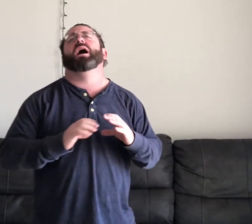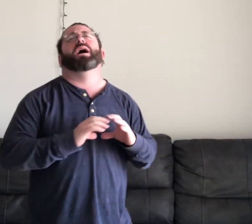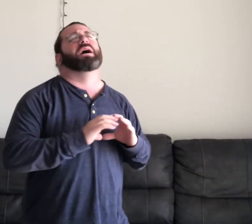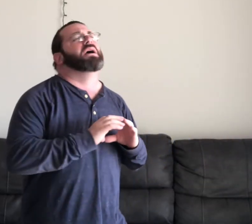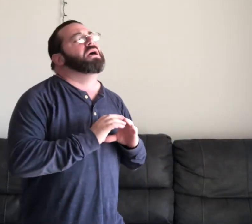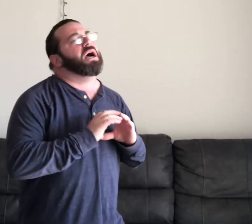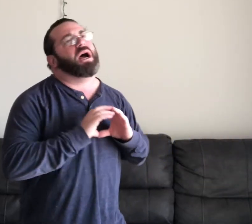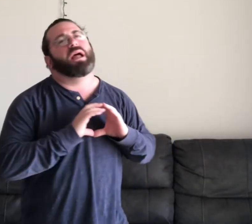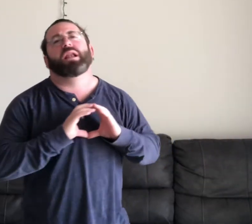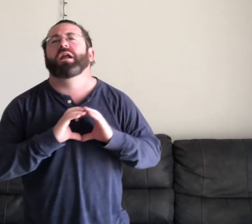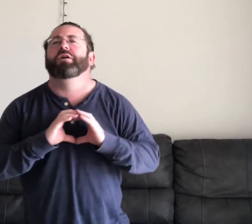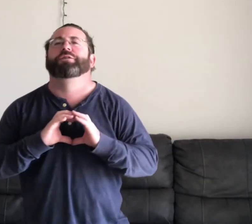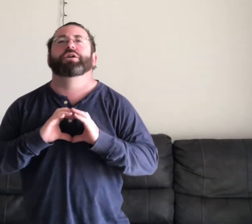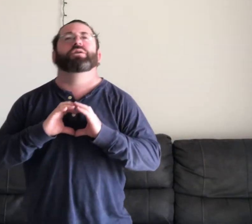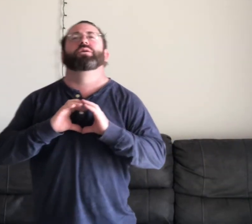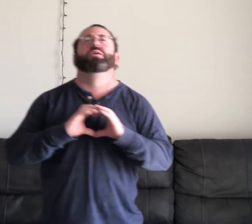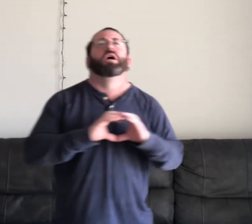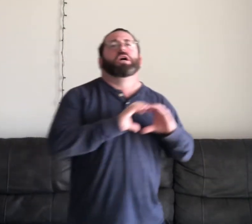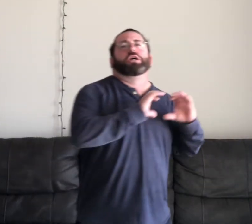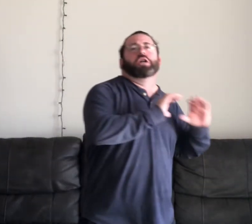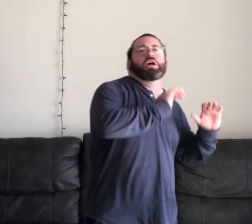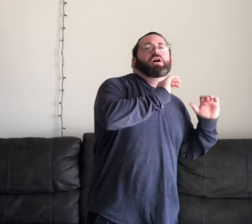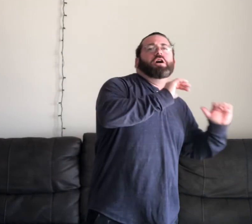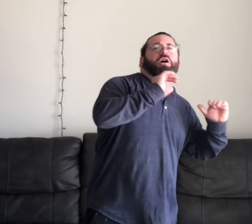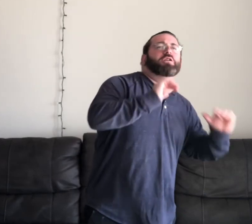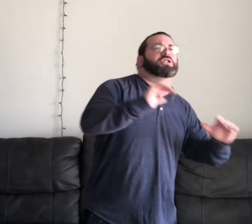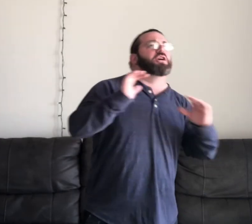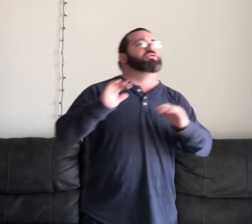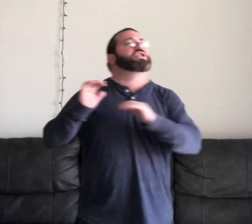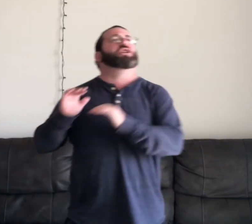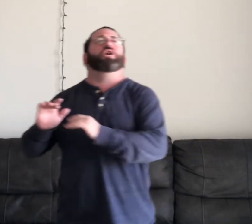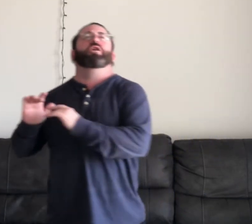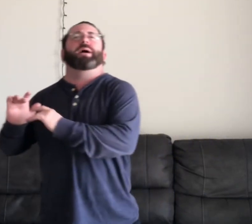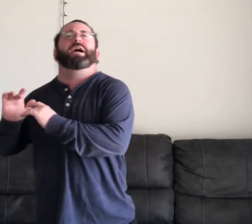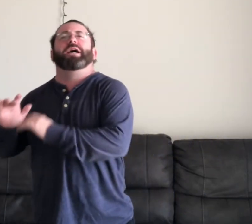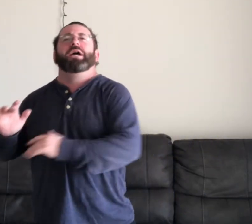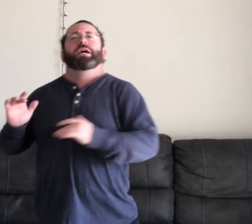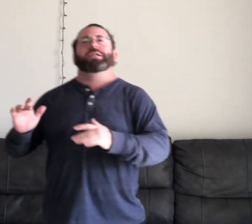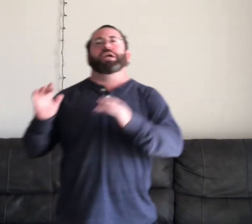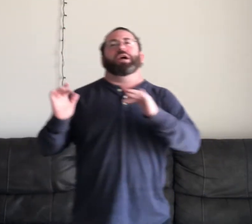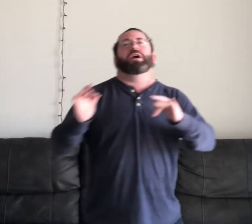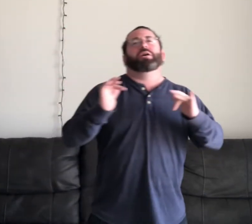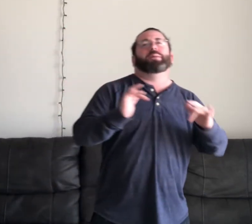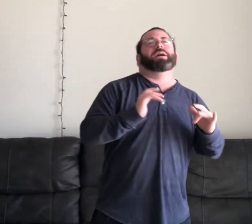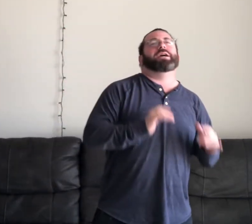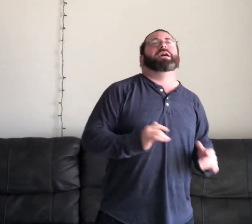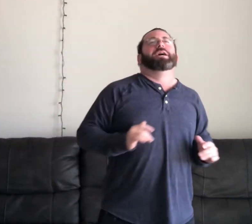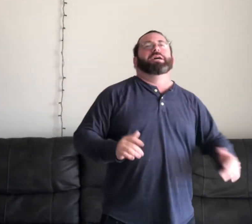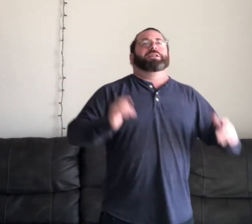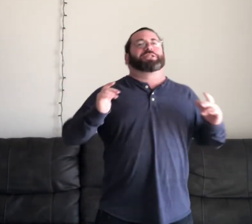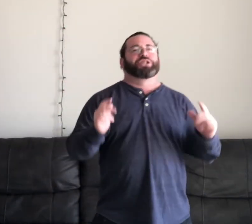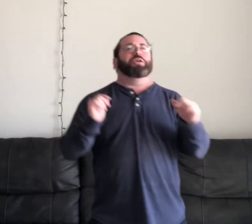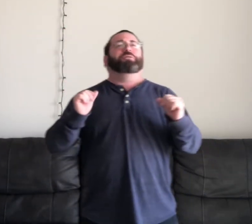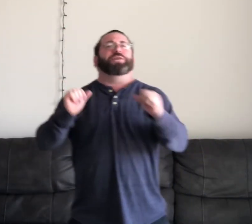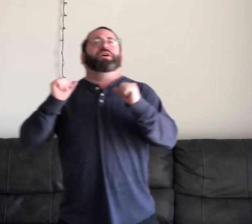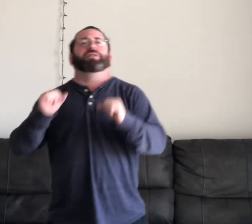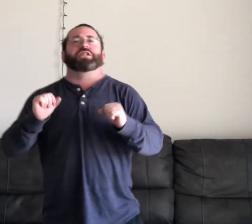I love you, girl So show me and tell me That you feel the